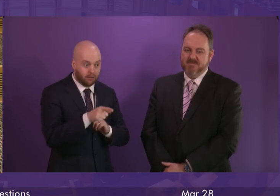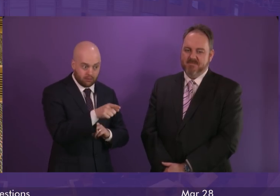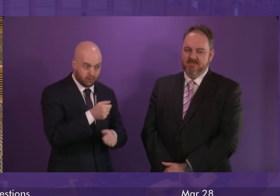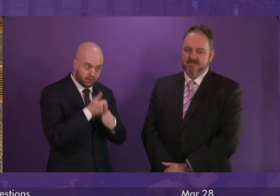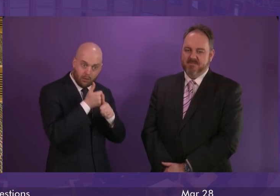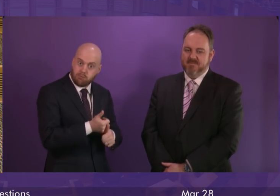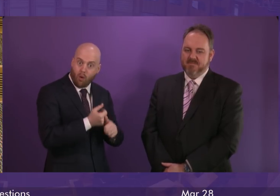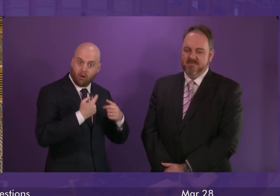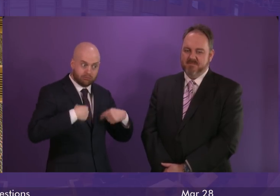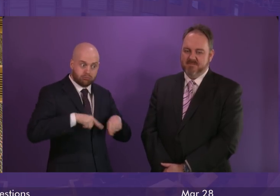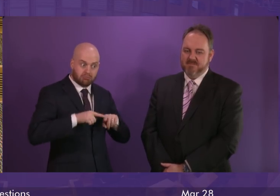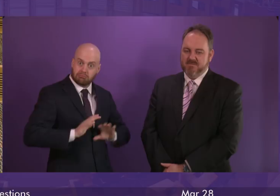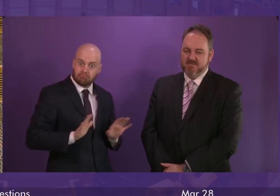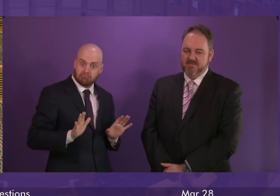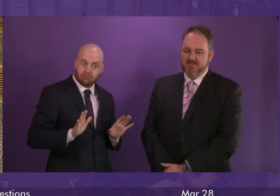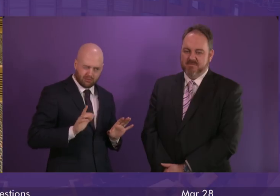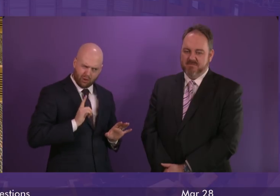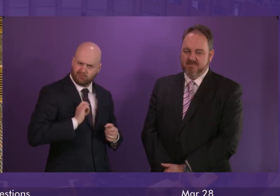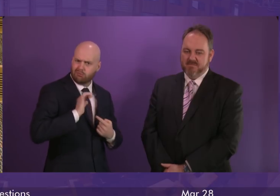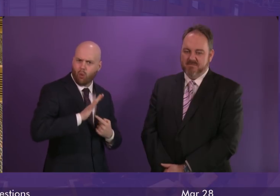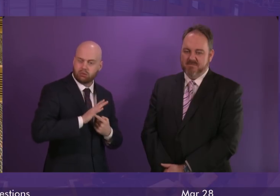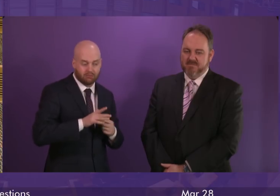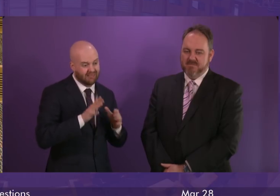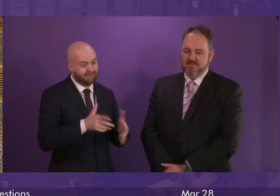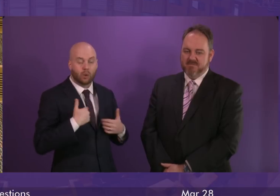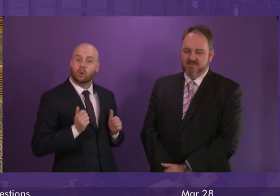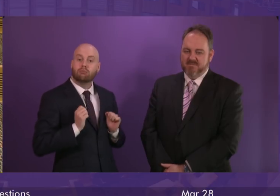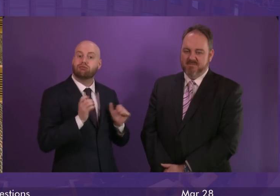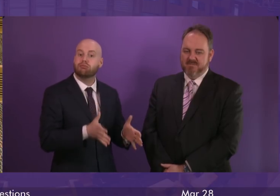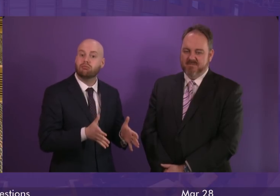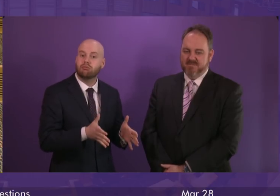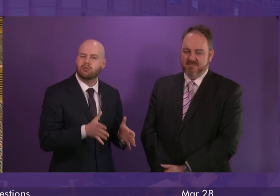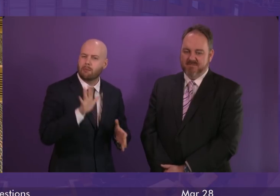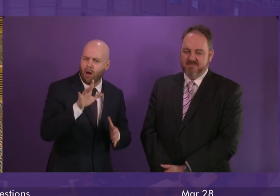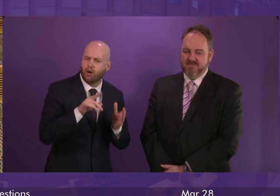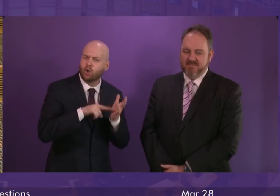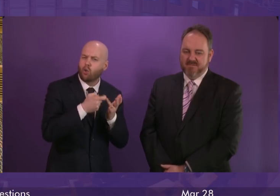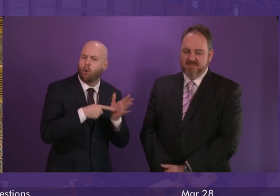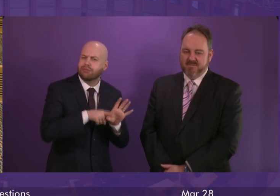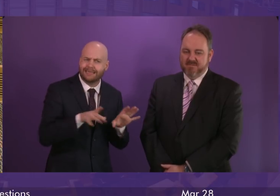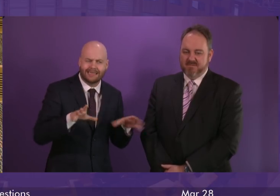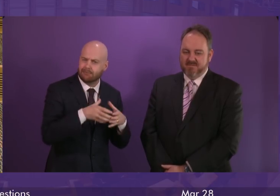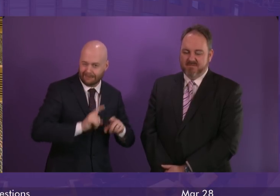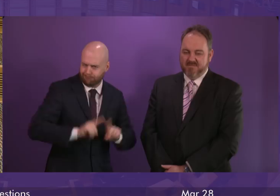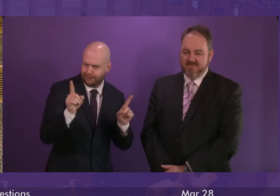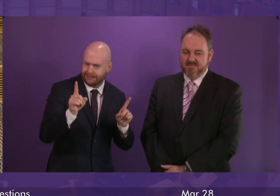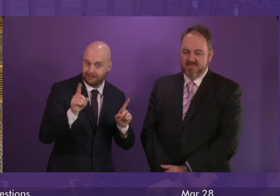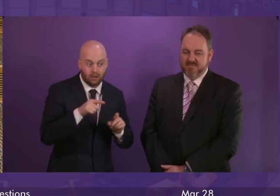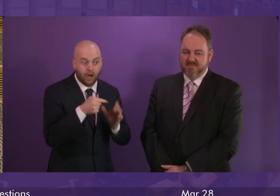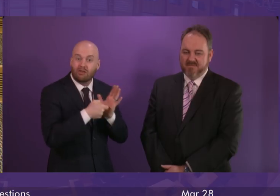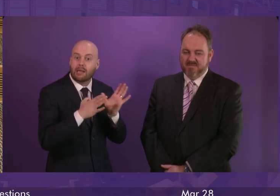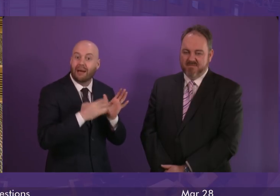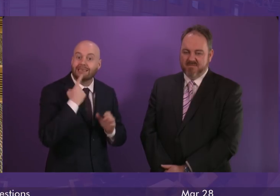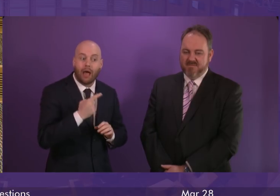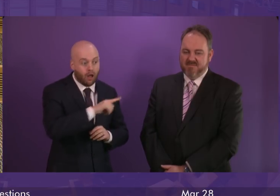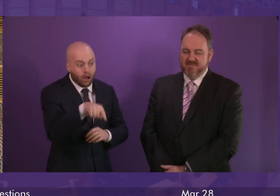issue of such importance, I might have to resign. Not in the Tories, though. Theresa May's position is if you don't back me, I'll